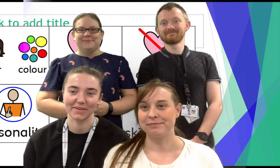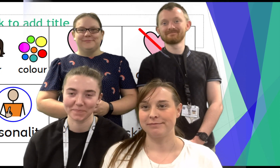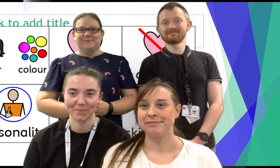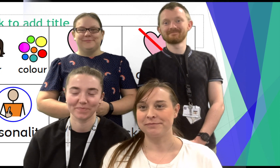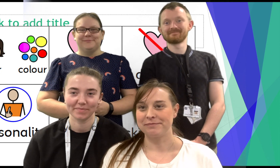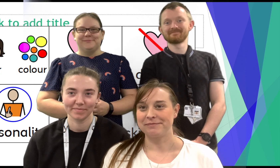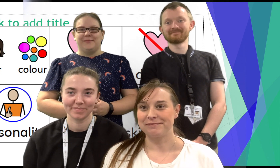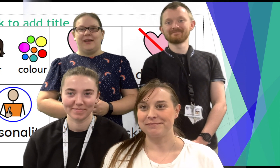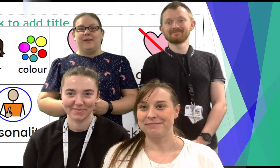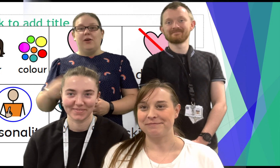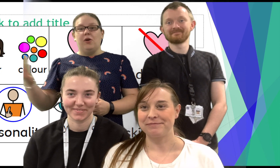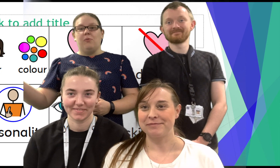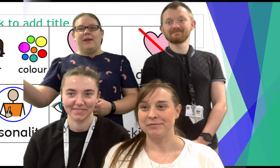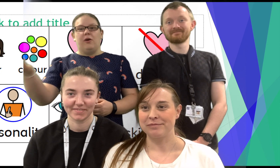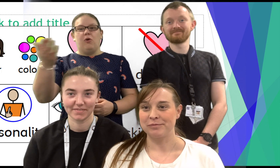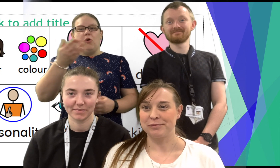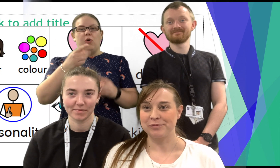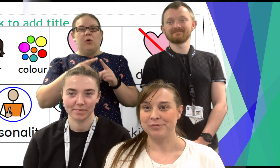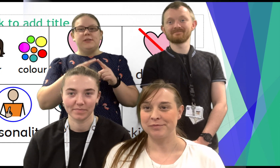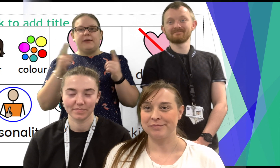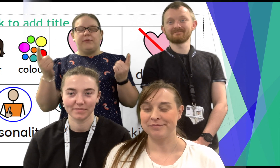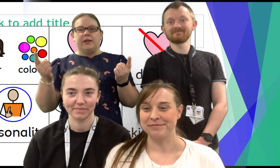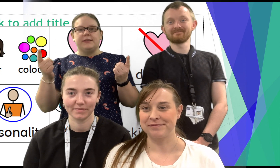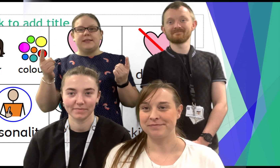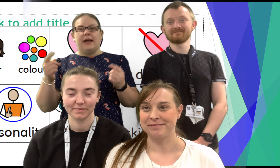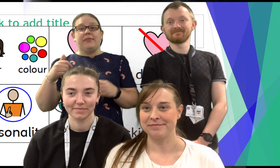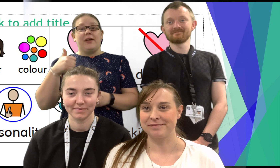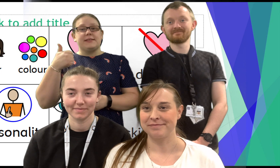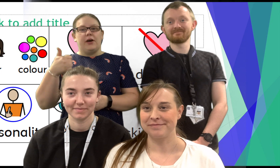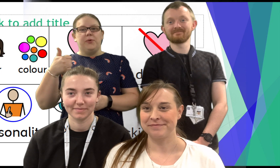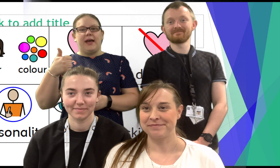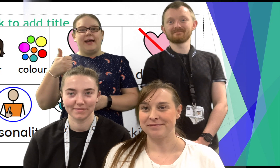Okay, we are all different and that's okay. Okay.